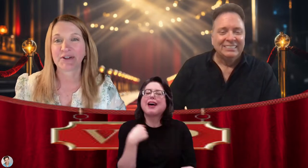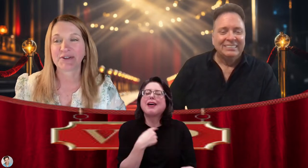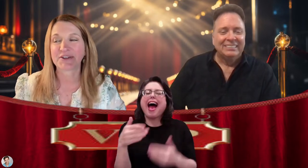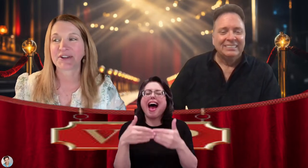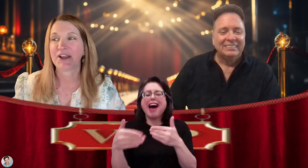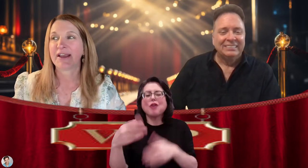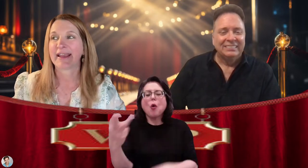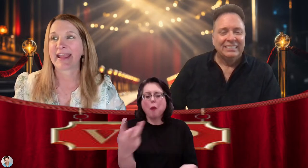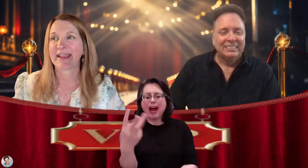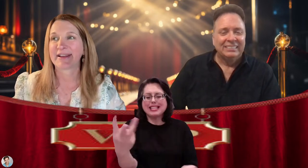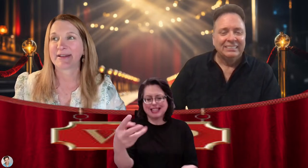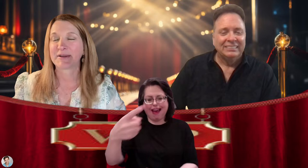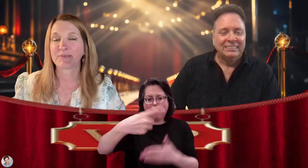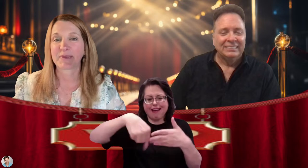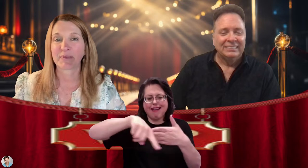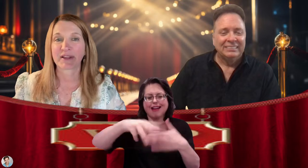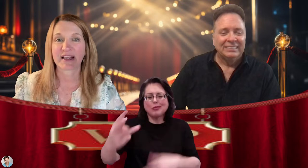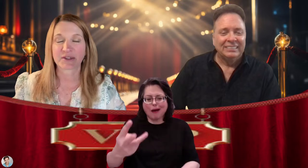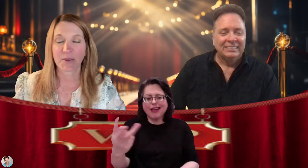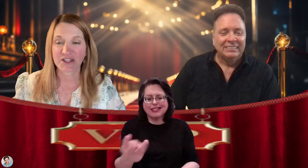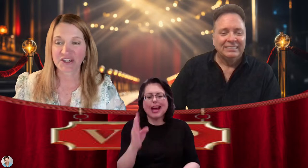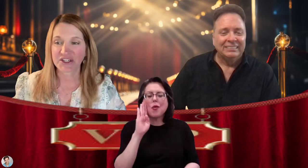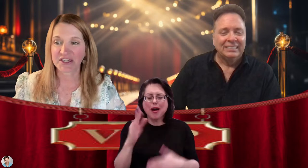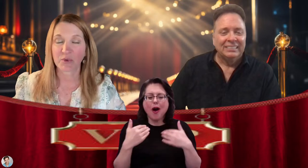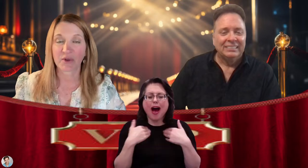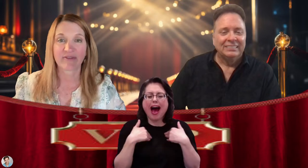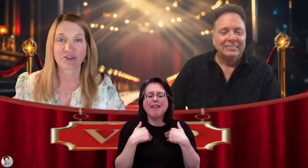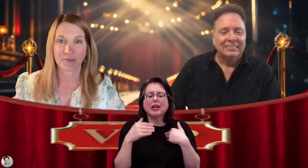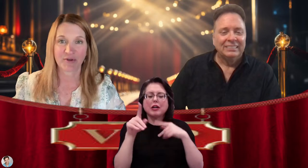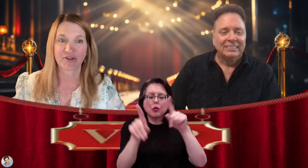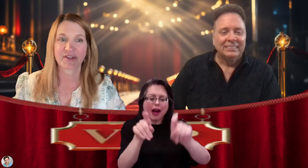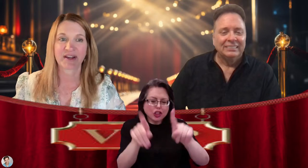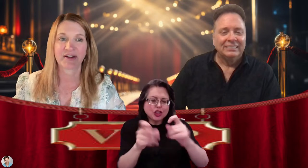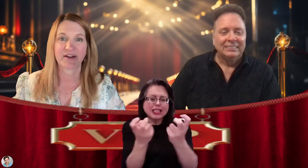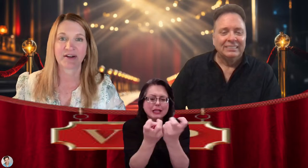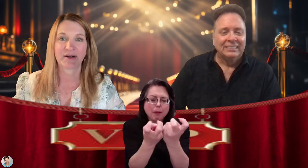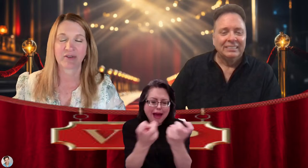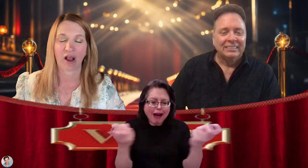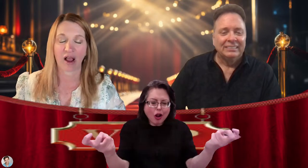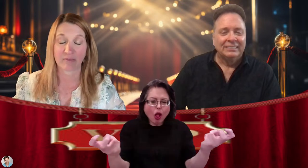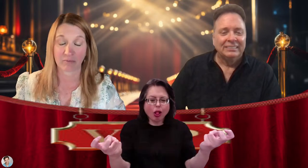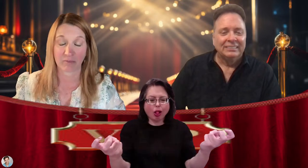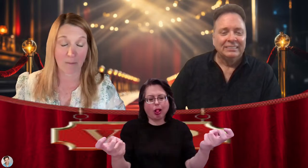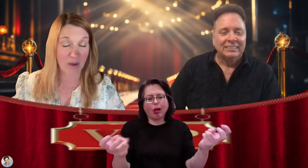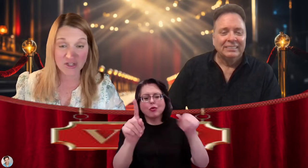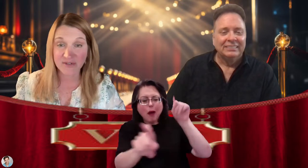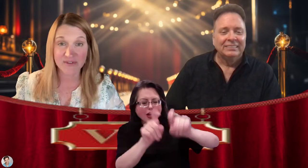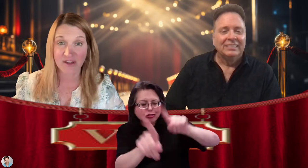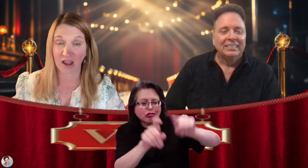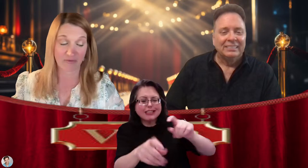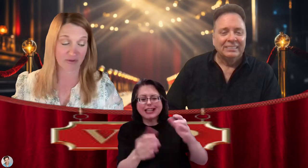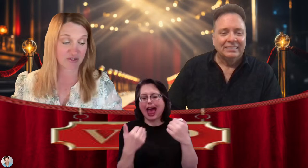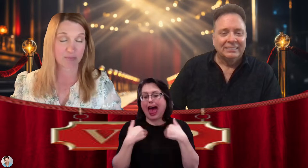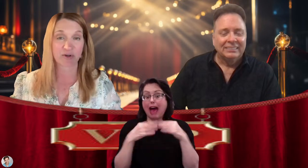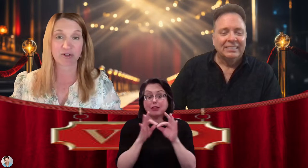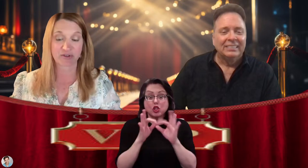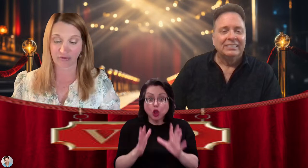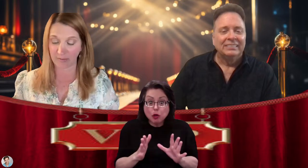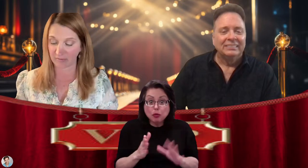and people can ask questions. We'll have interpreters there. A bunch of interpreters from